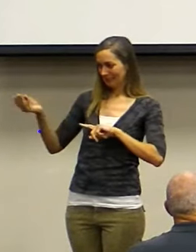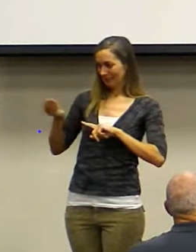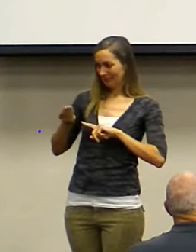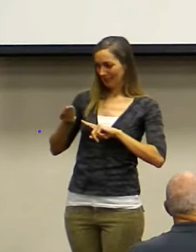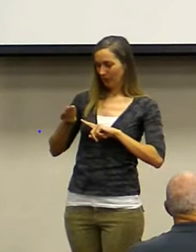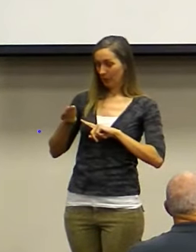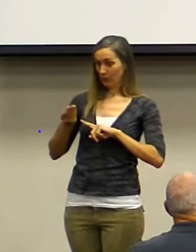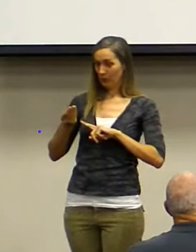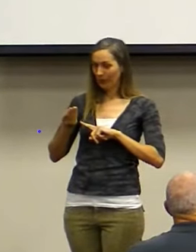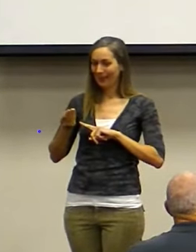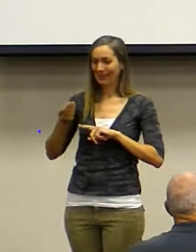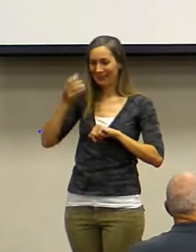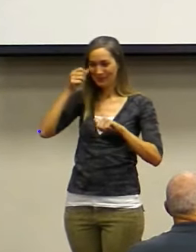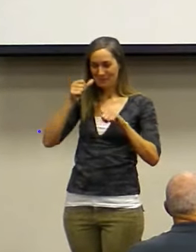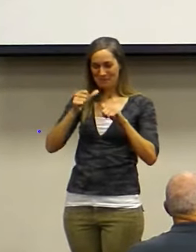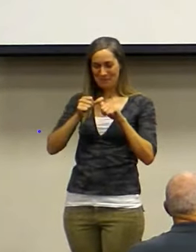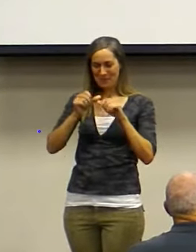vividly.